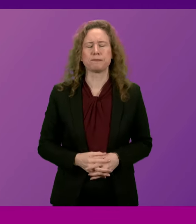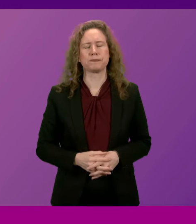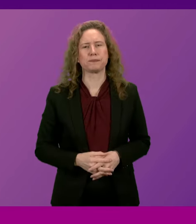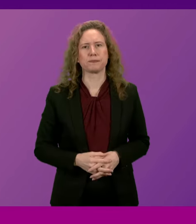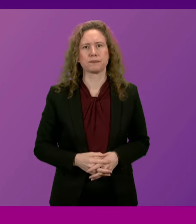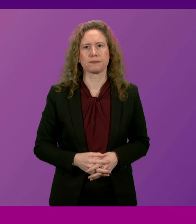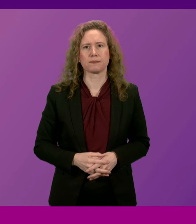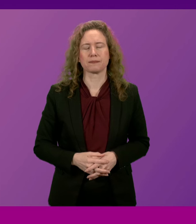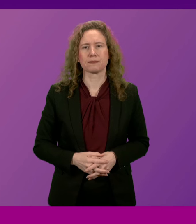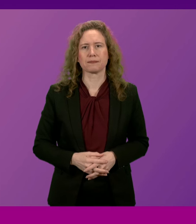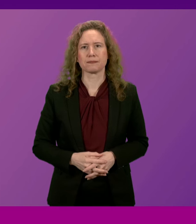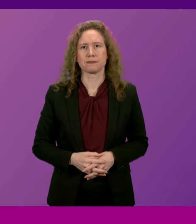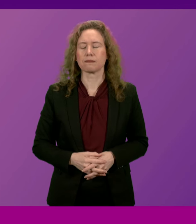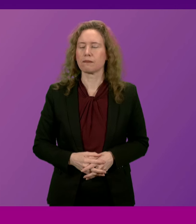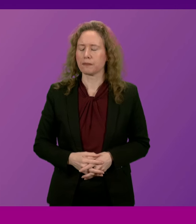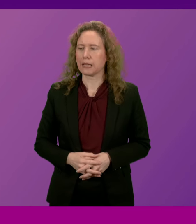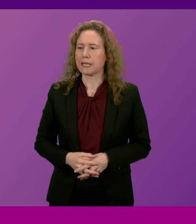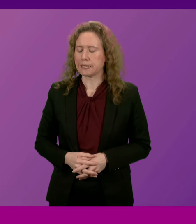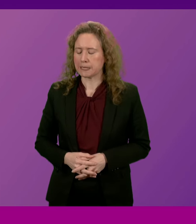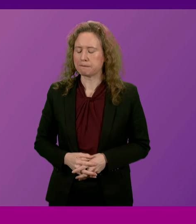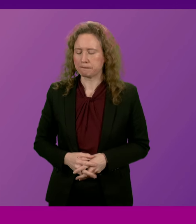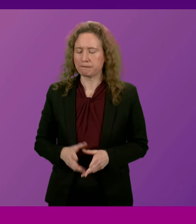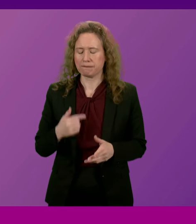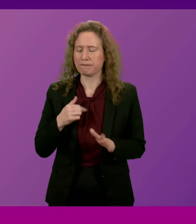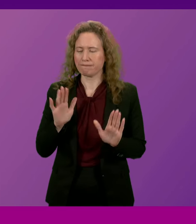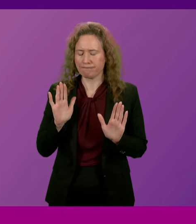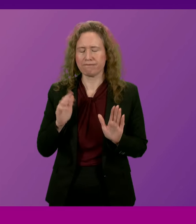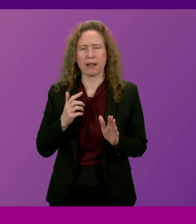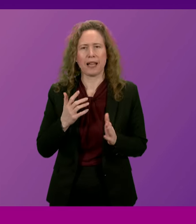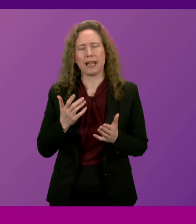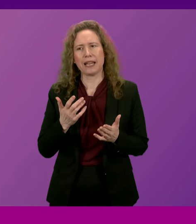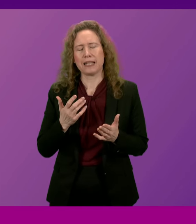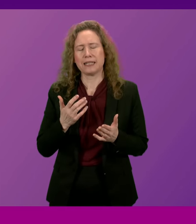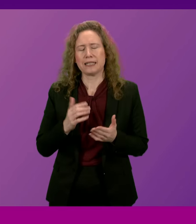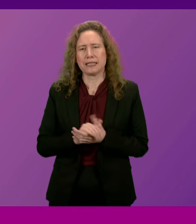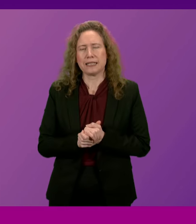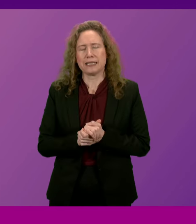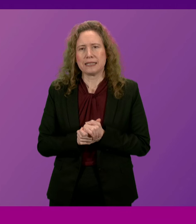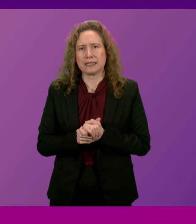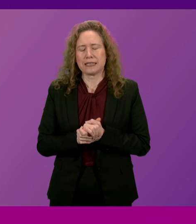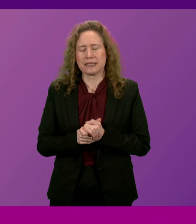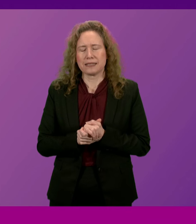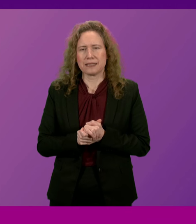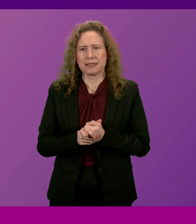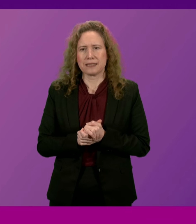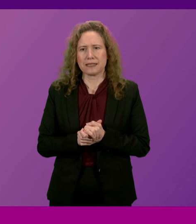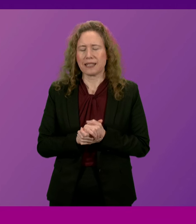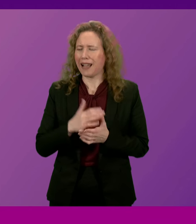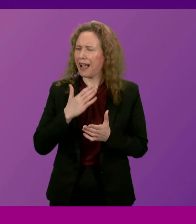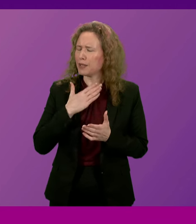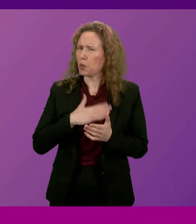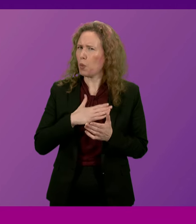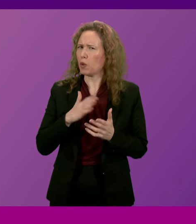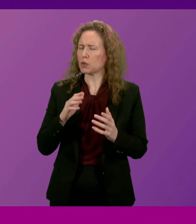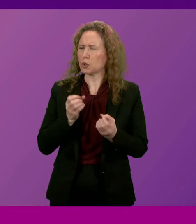Minister. President Officer, I don't want in any way to create any